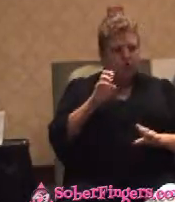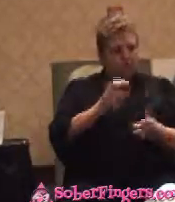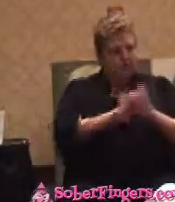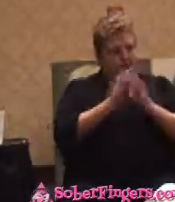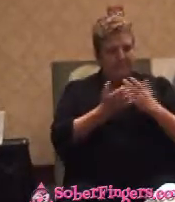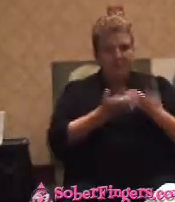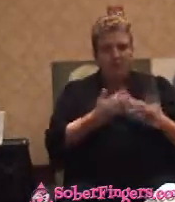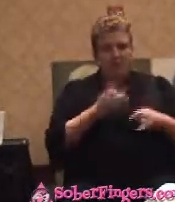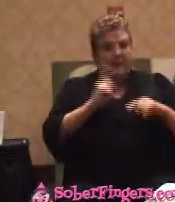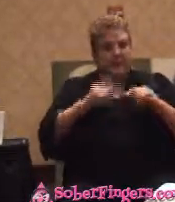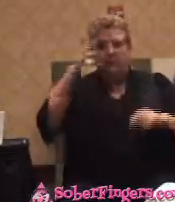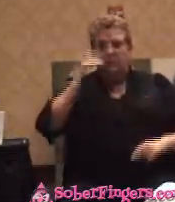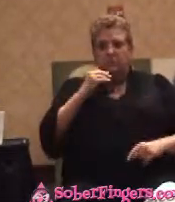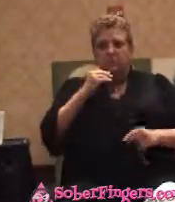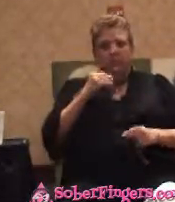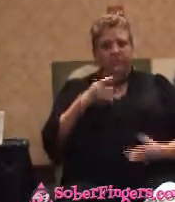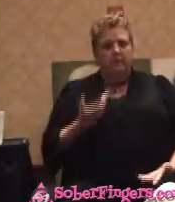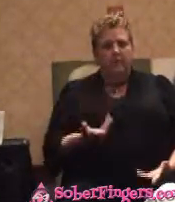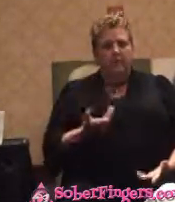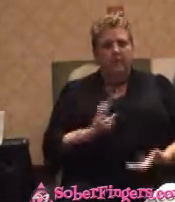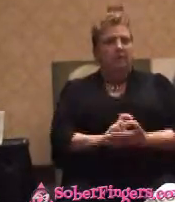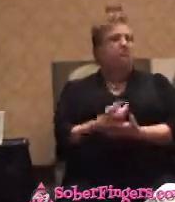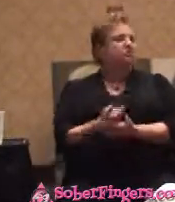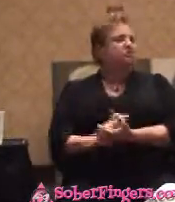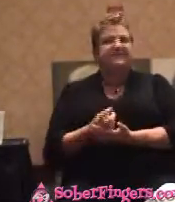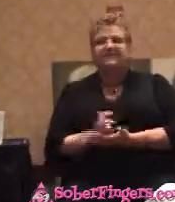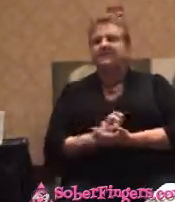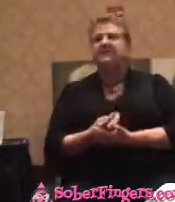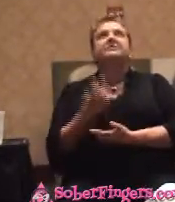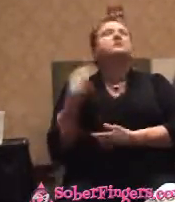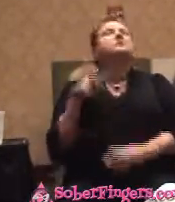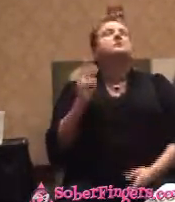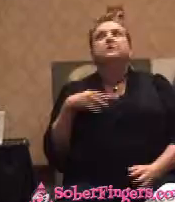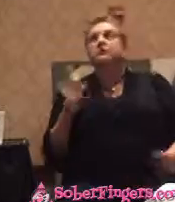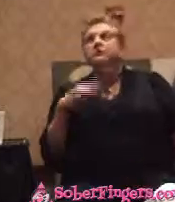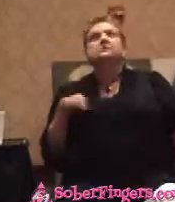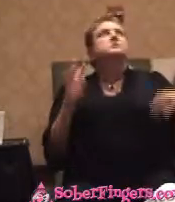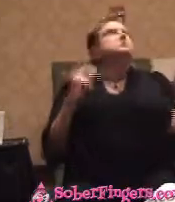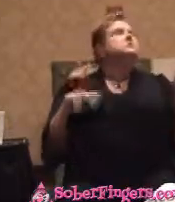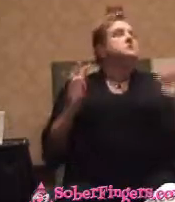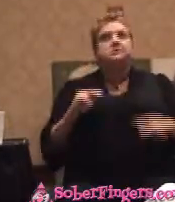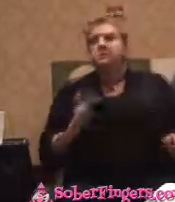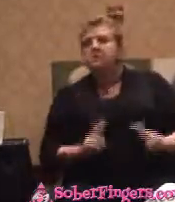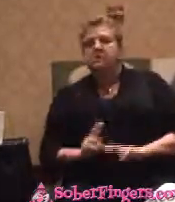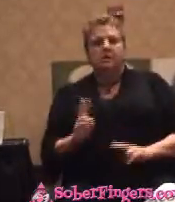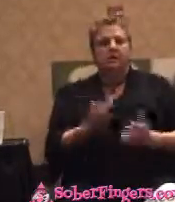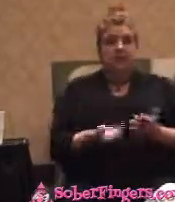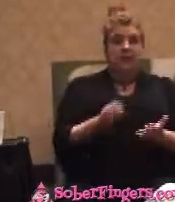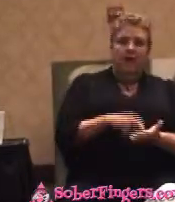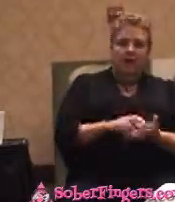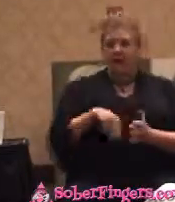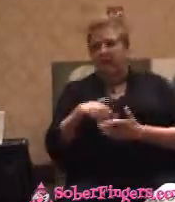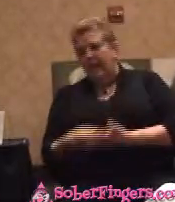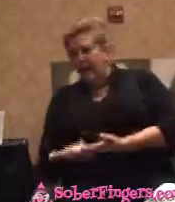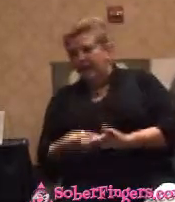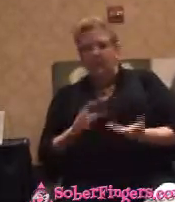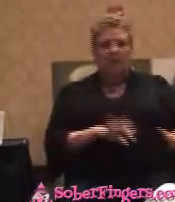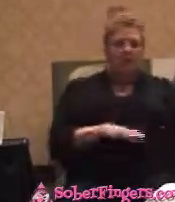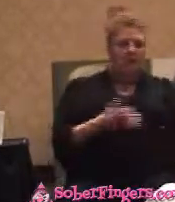couldn't go to sleep. I laid there and made it roll to toss and book around. Get up and lay down. on the